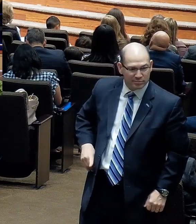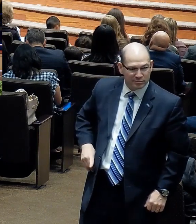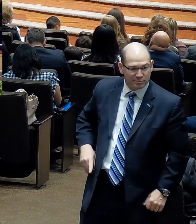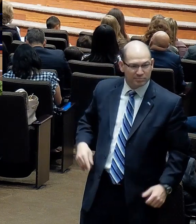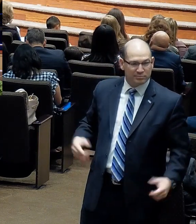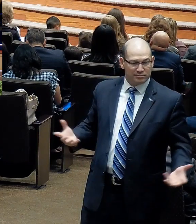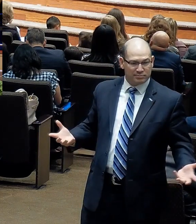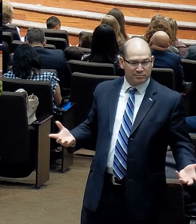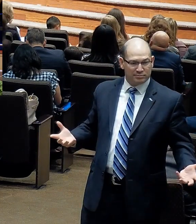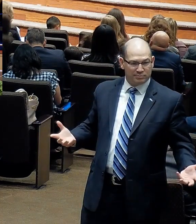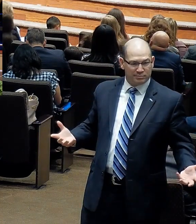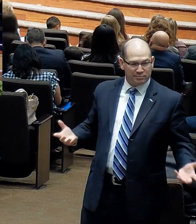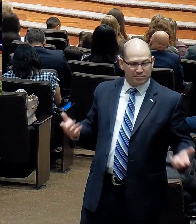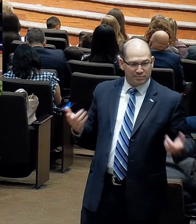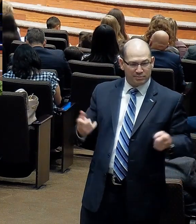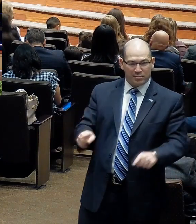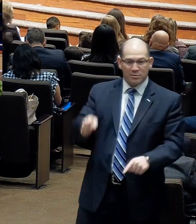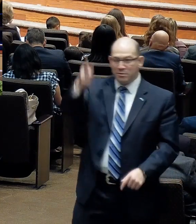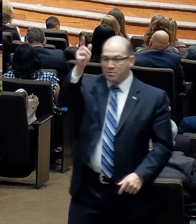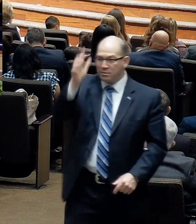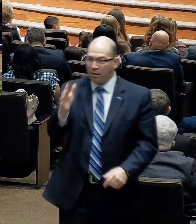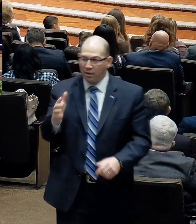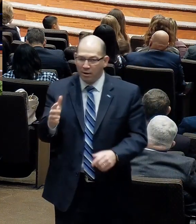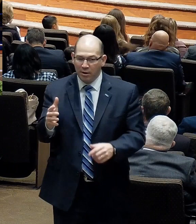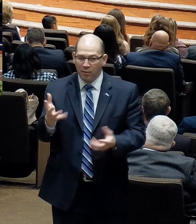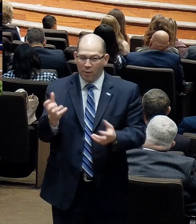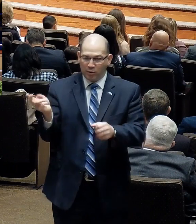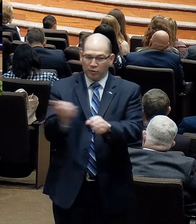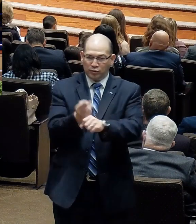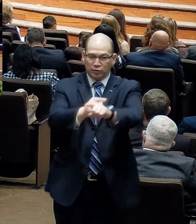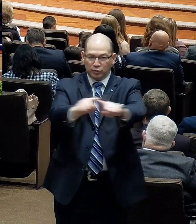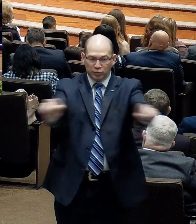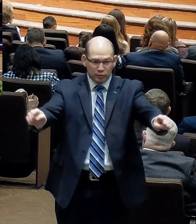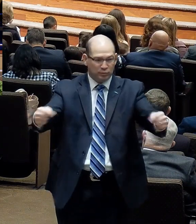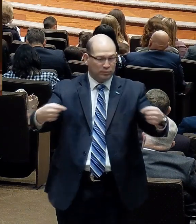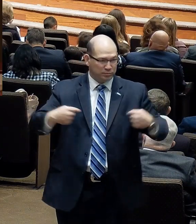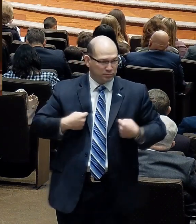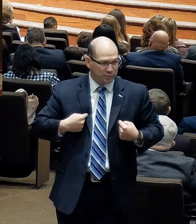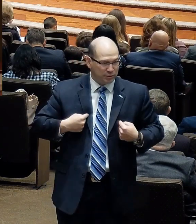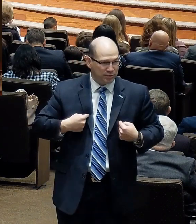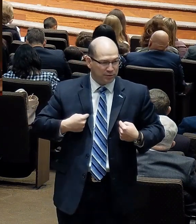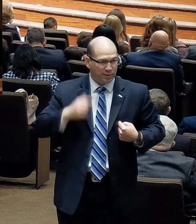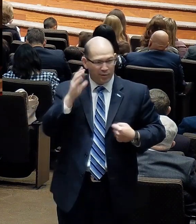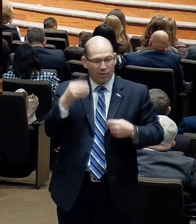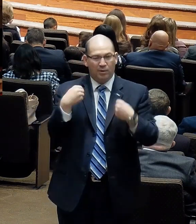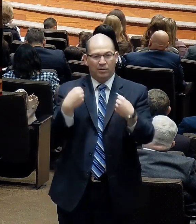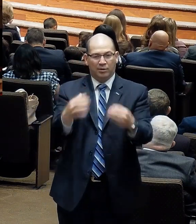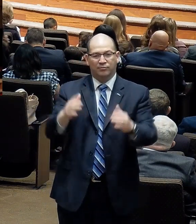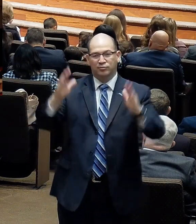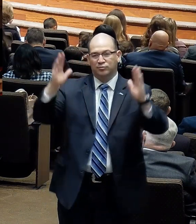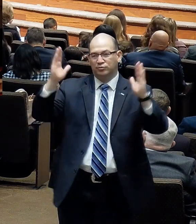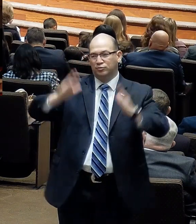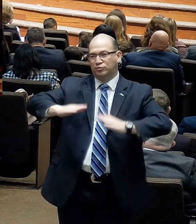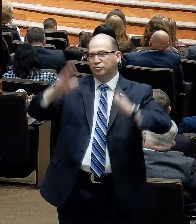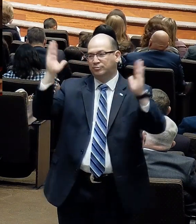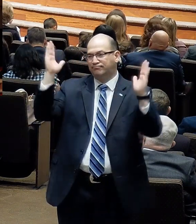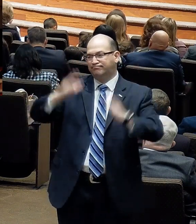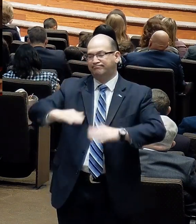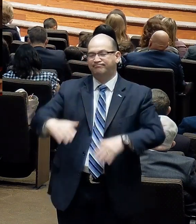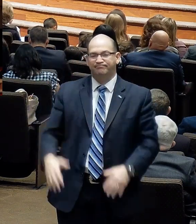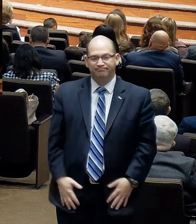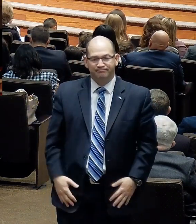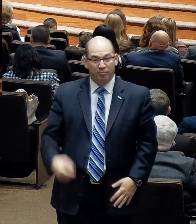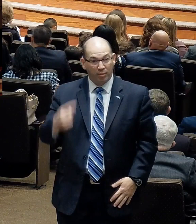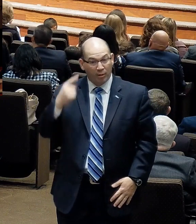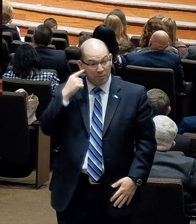When God, it seems, wants to use a man greatly, he puts him through the fire. I've heard it said this way in